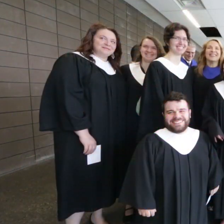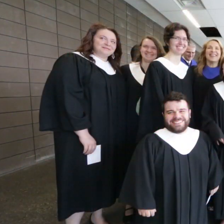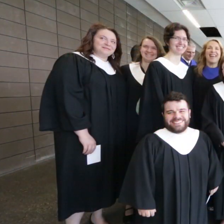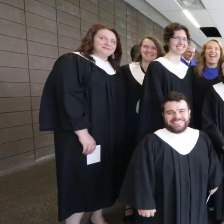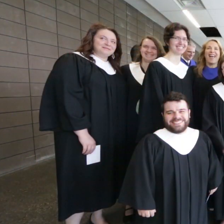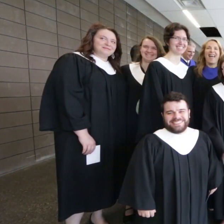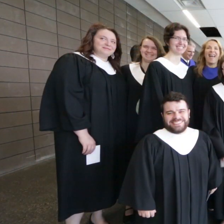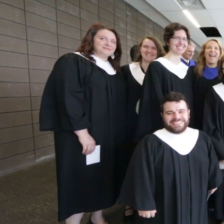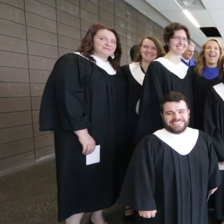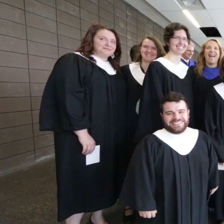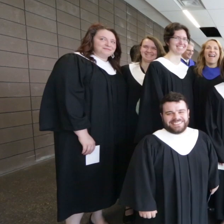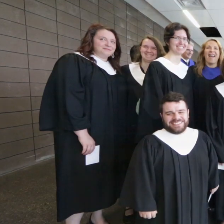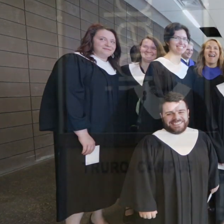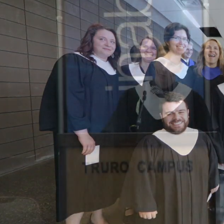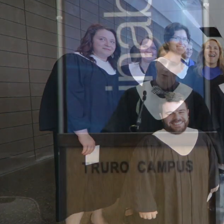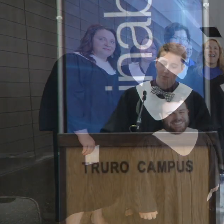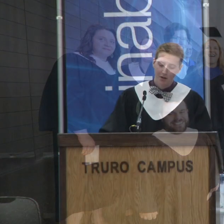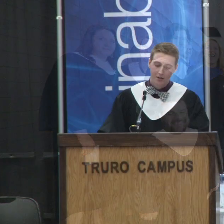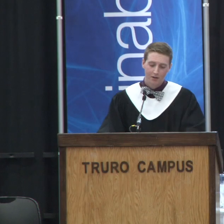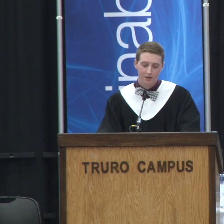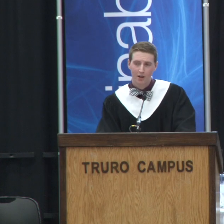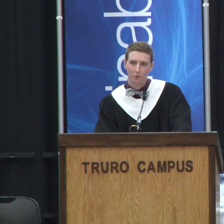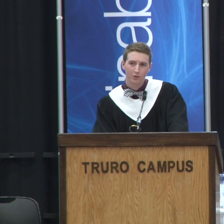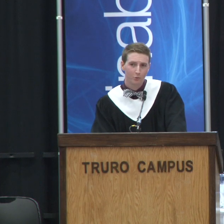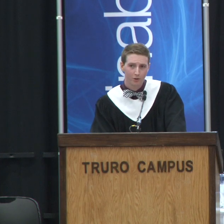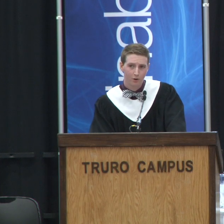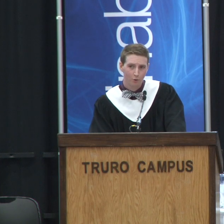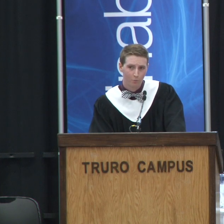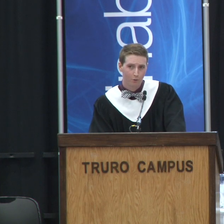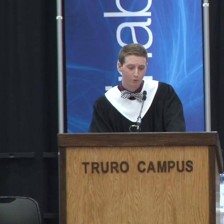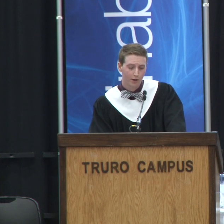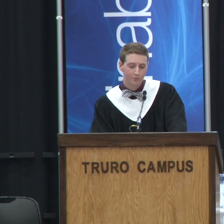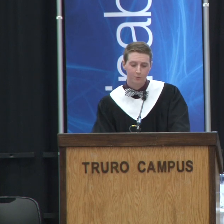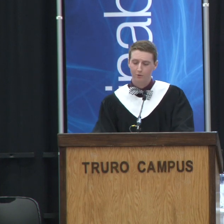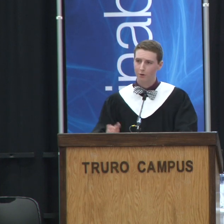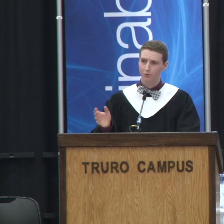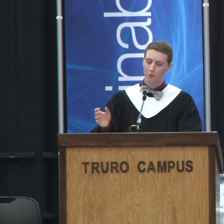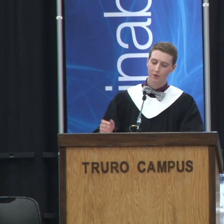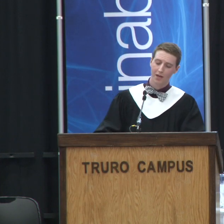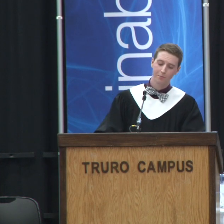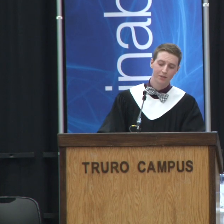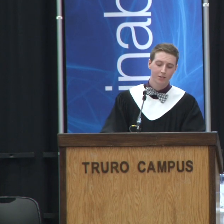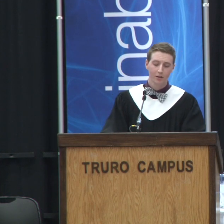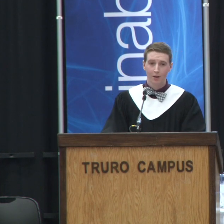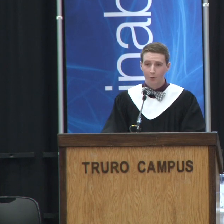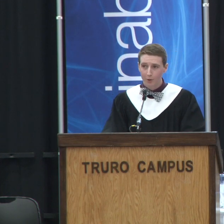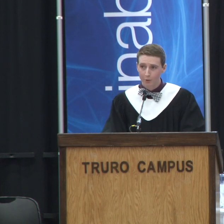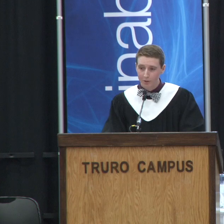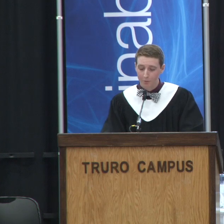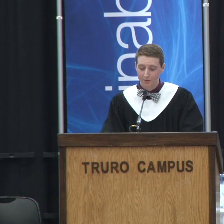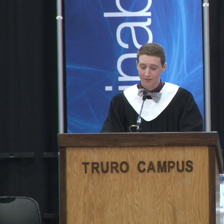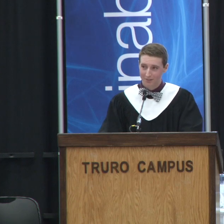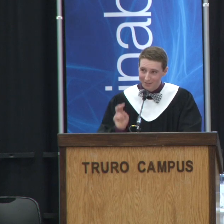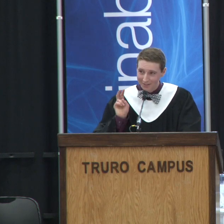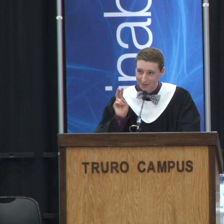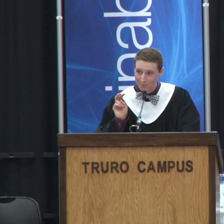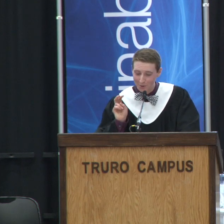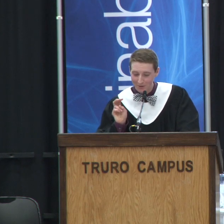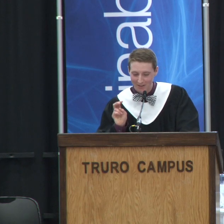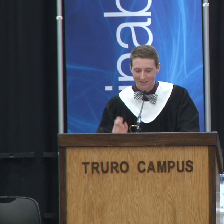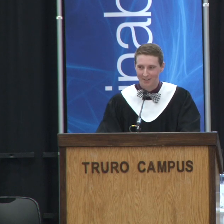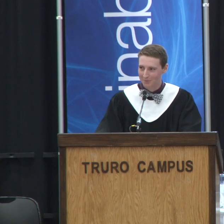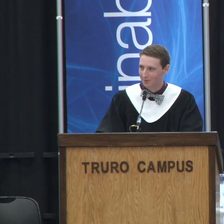With so many bonds and friendships being made, not only within our own programs but throughout the whole campus, we really put the